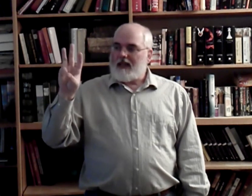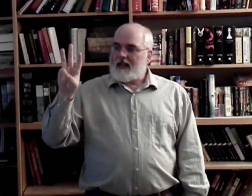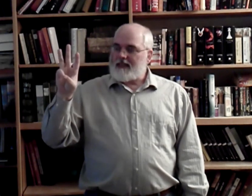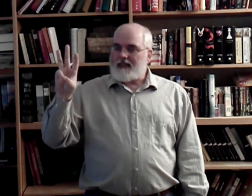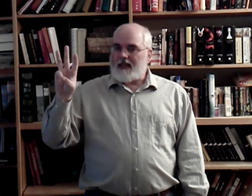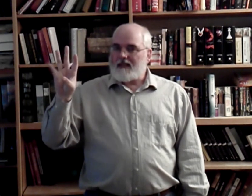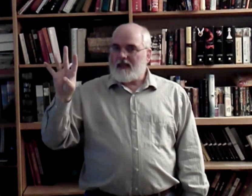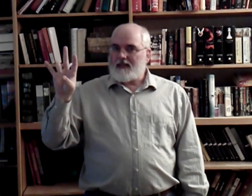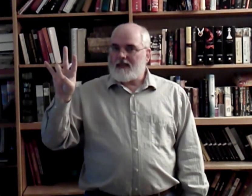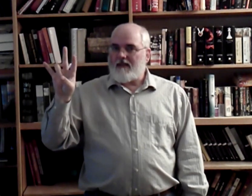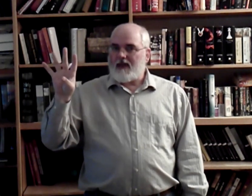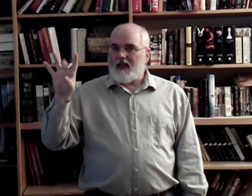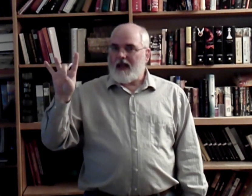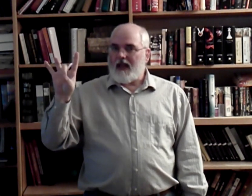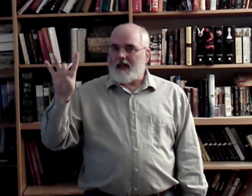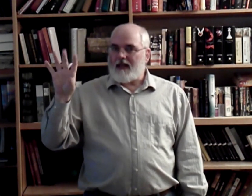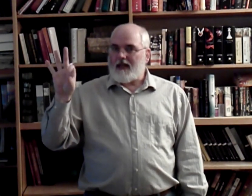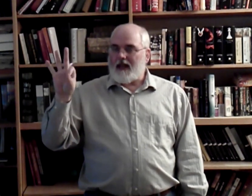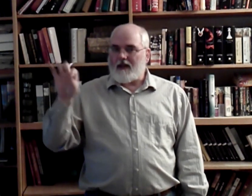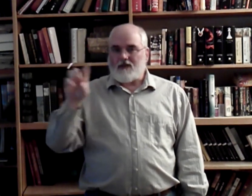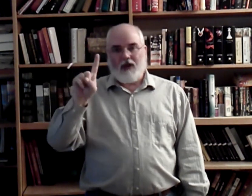6. 7. 8. 9. Okay?